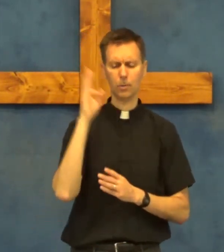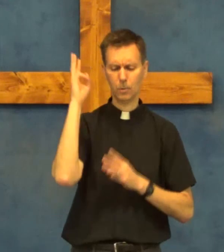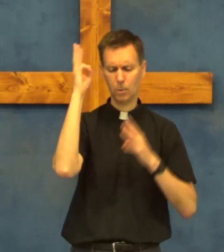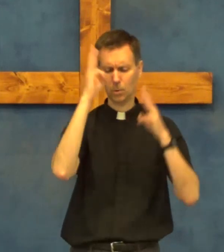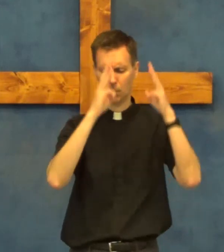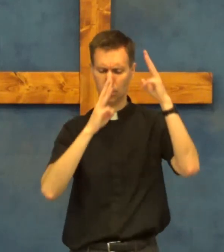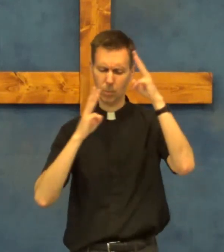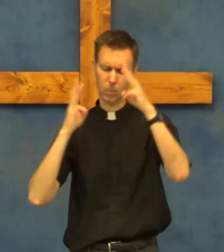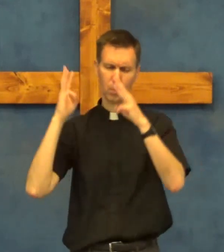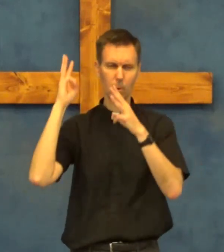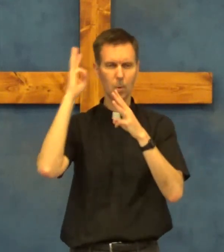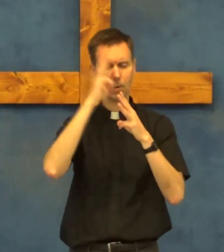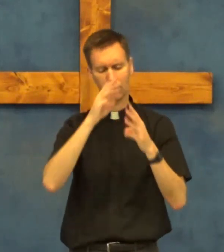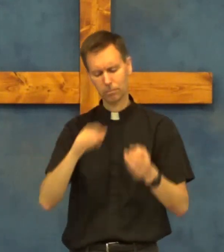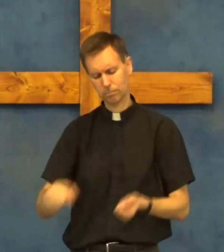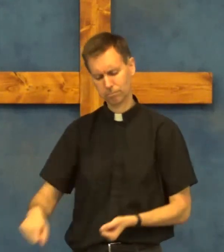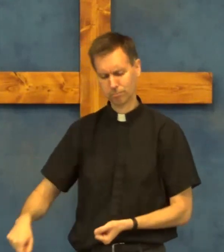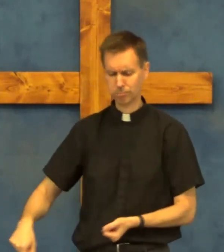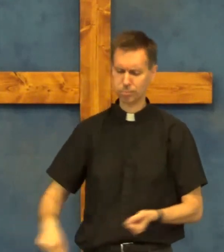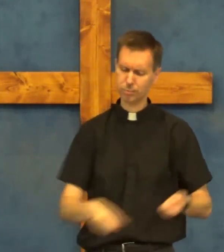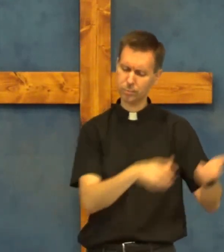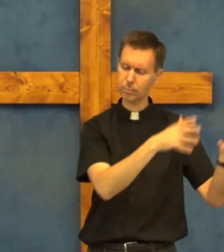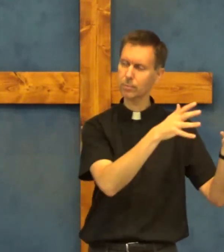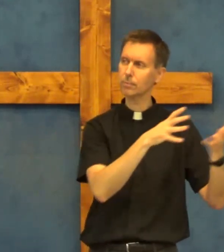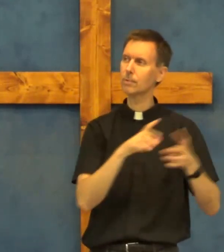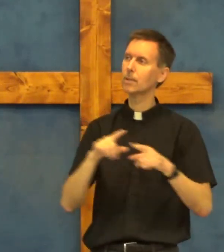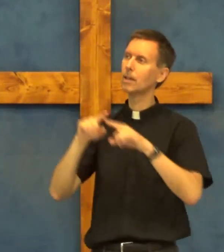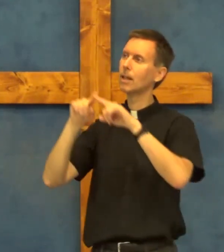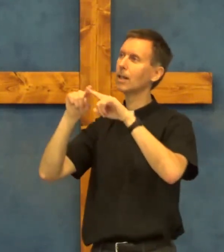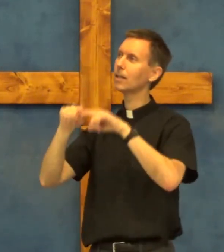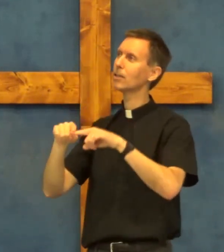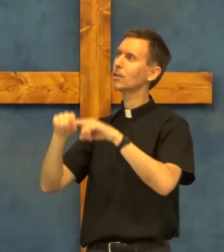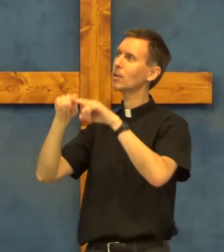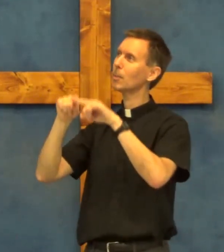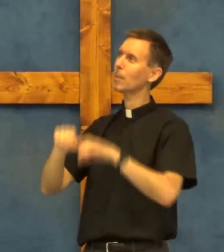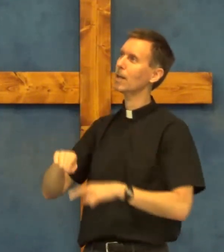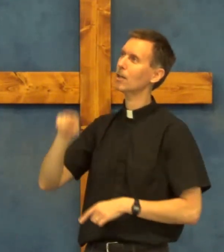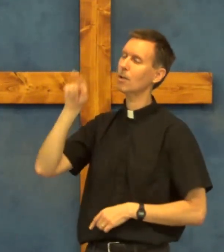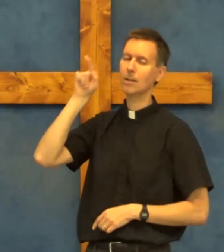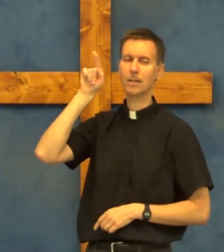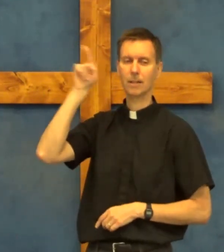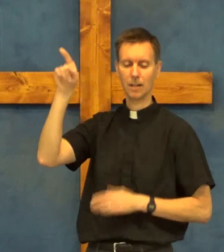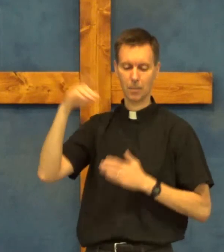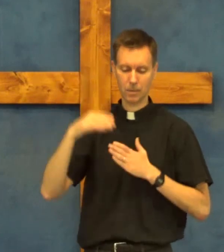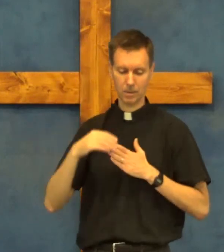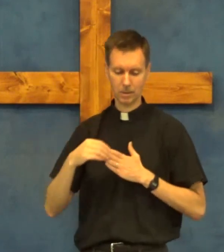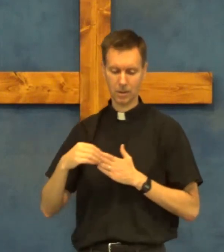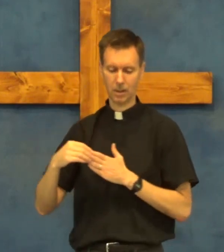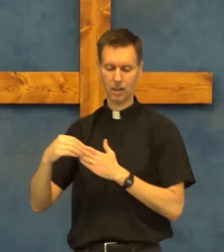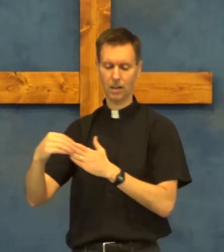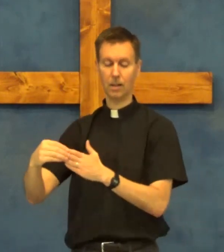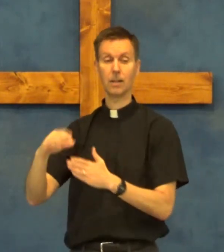sight being on your guide his boundless mercy